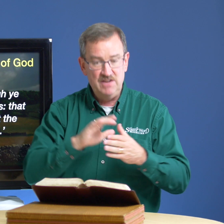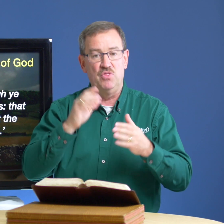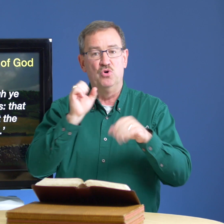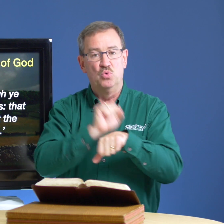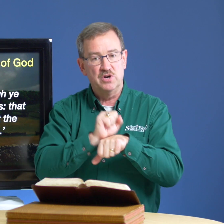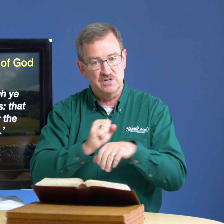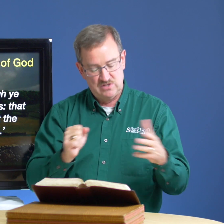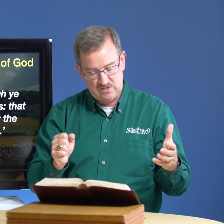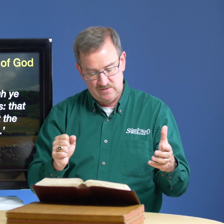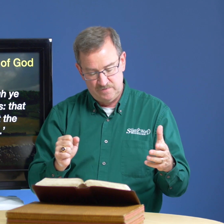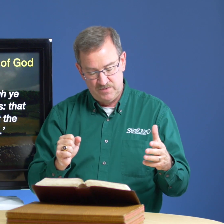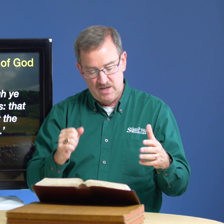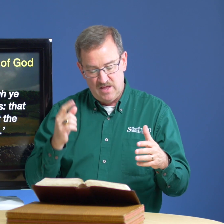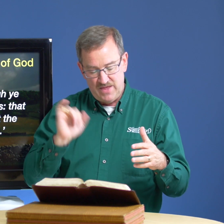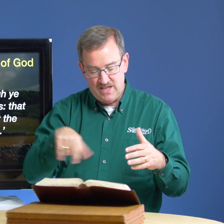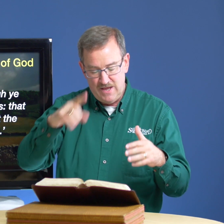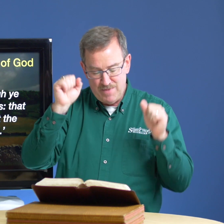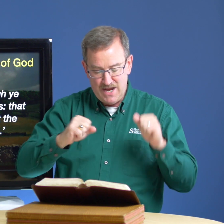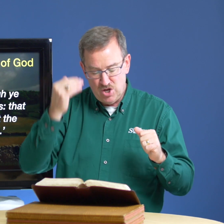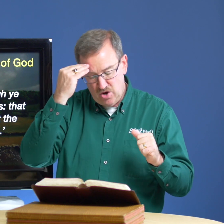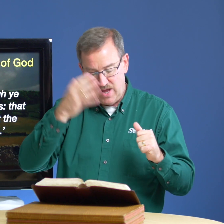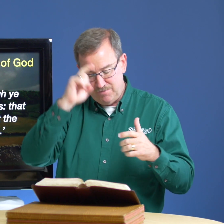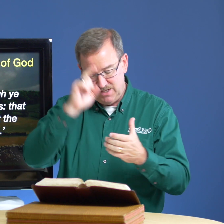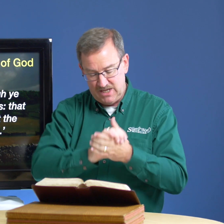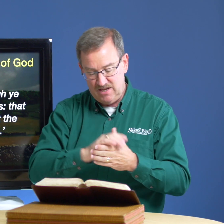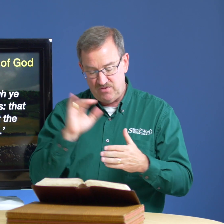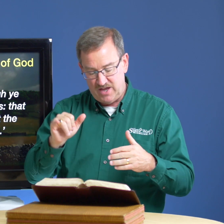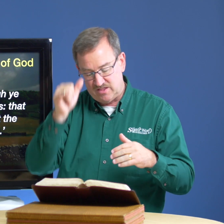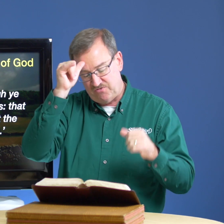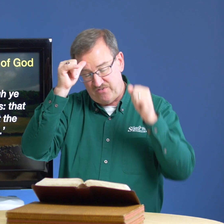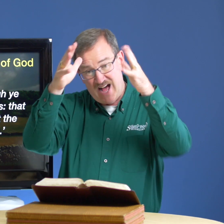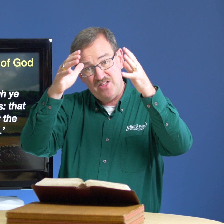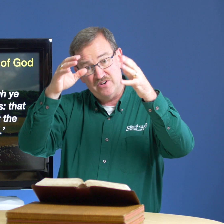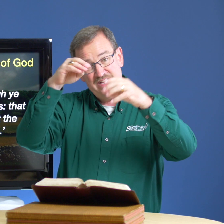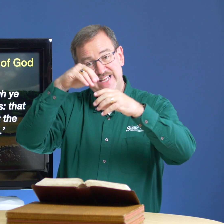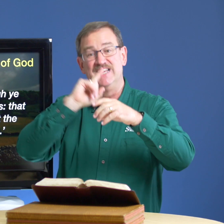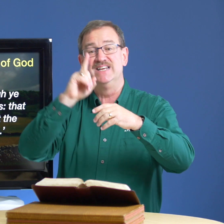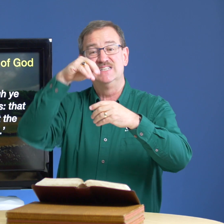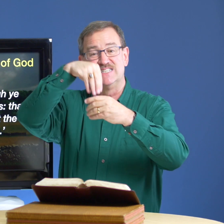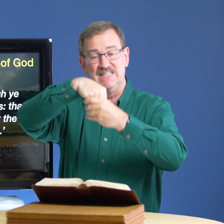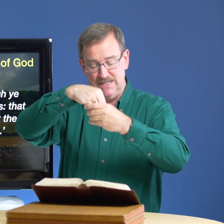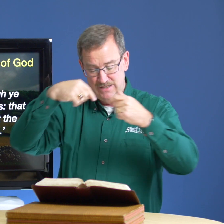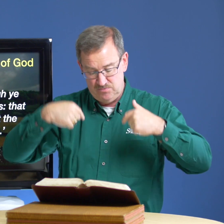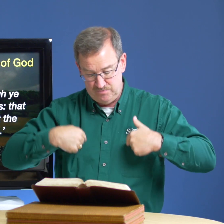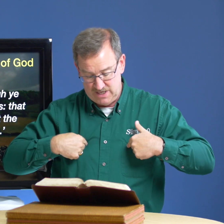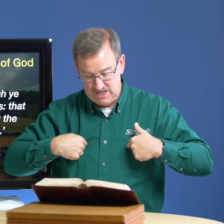the works that ye may know and believe that the father father is in me